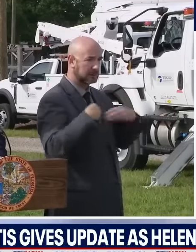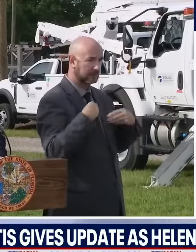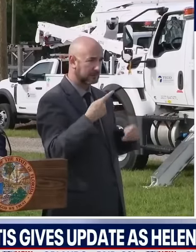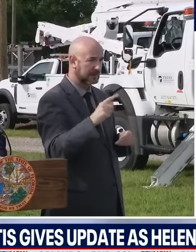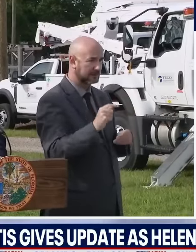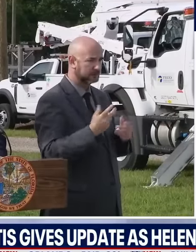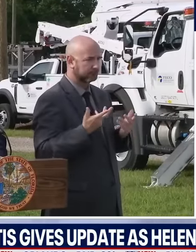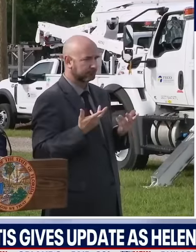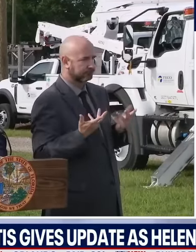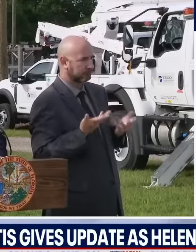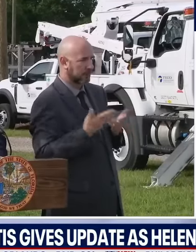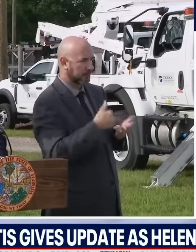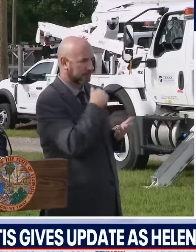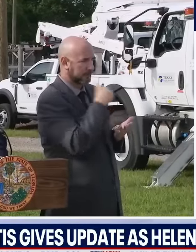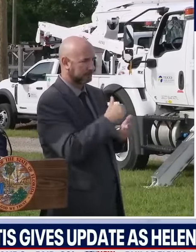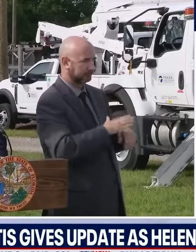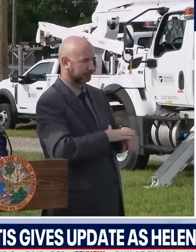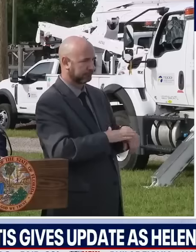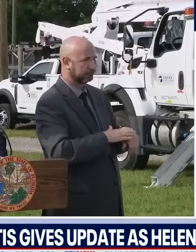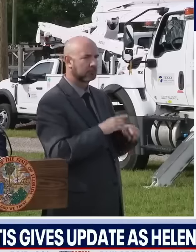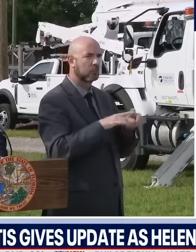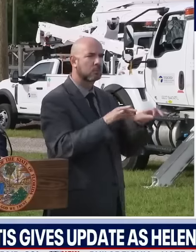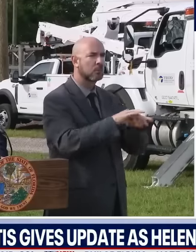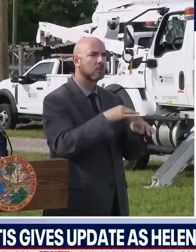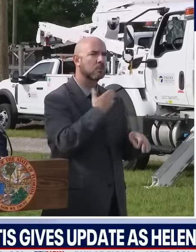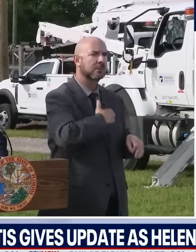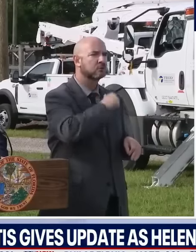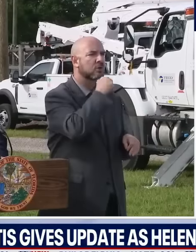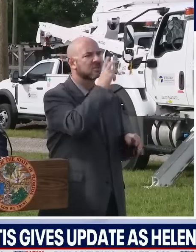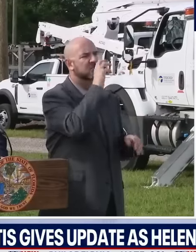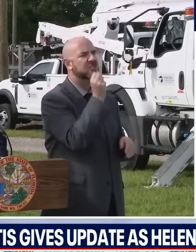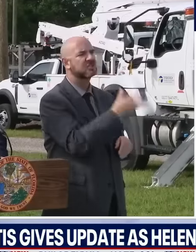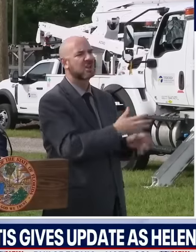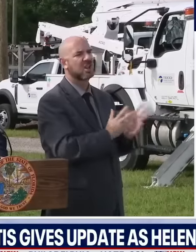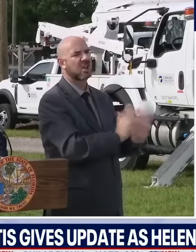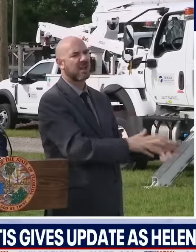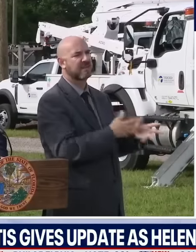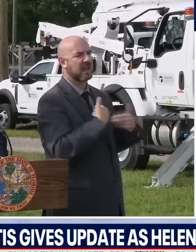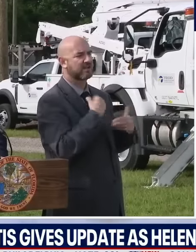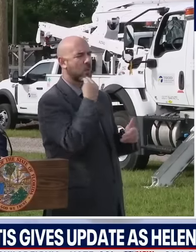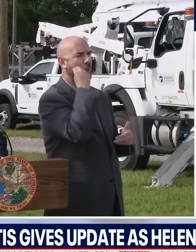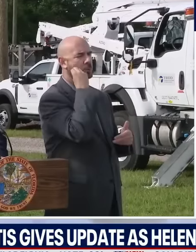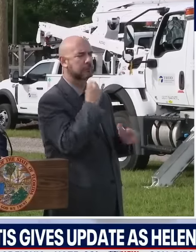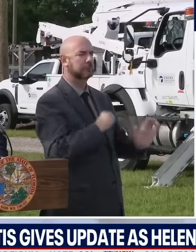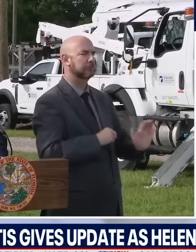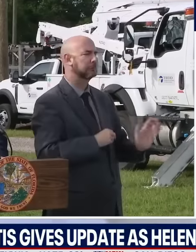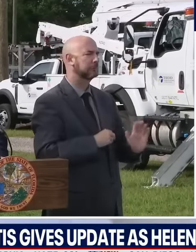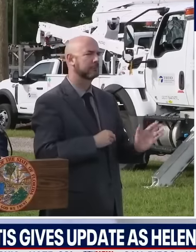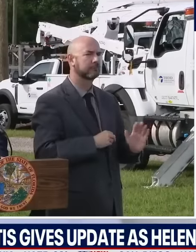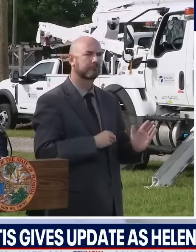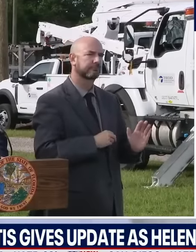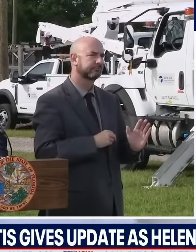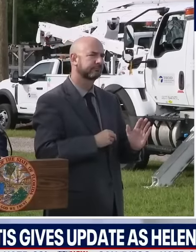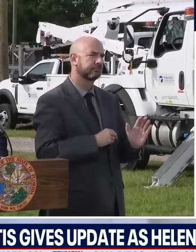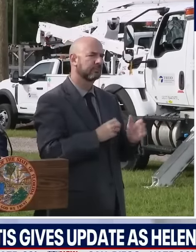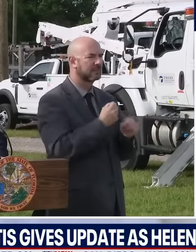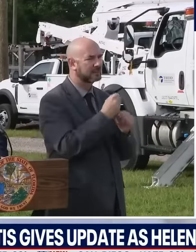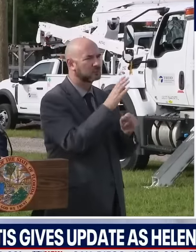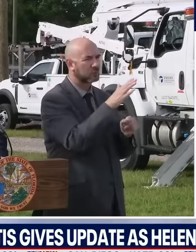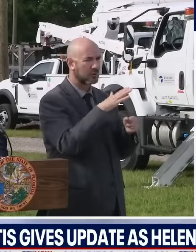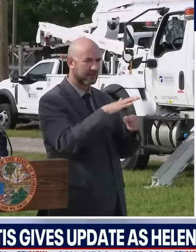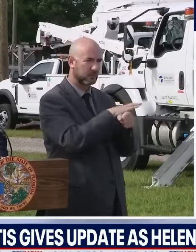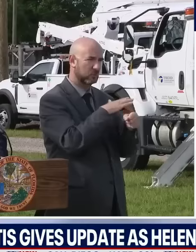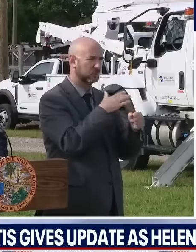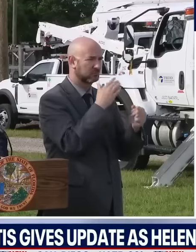pets behind, especially if you're in one of the areas that's more low-lying where you can have significant damage. You don't want to leave a